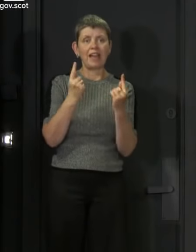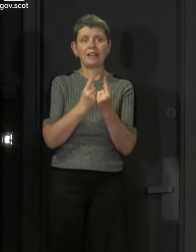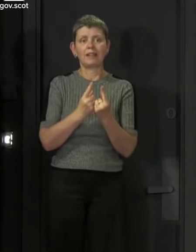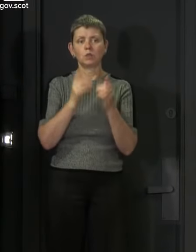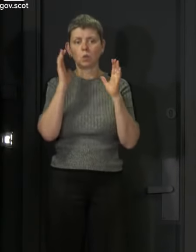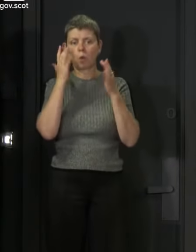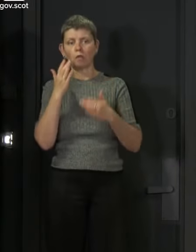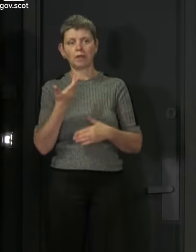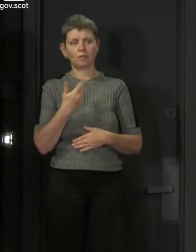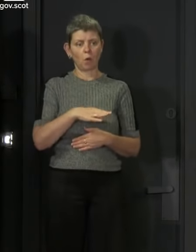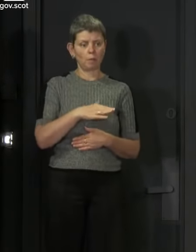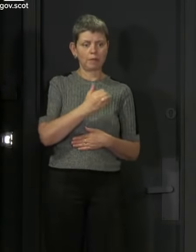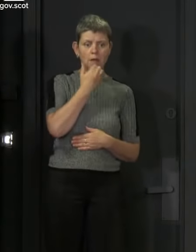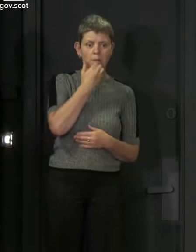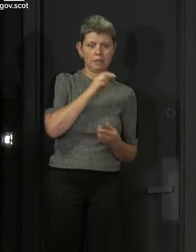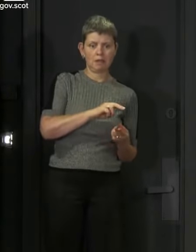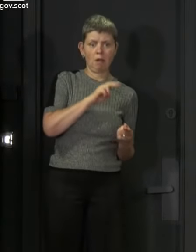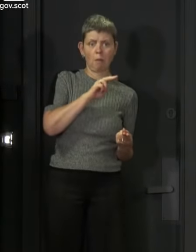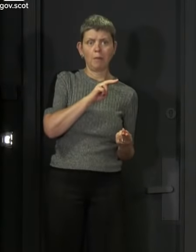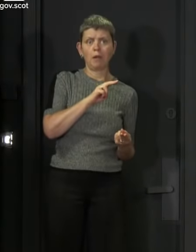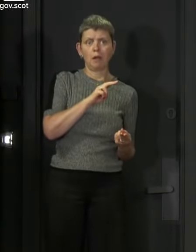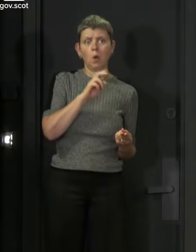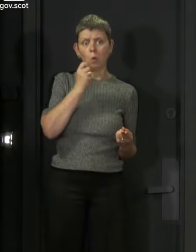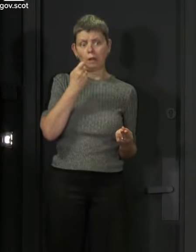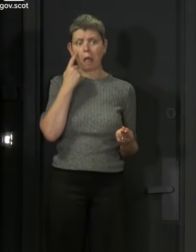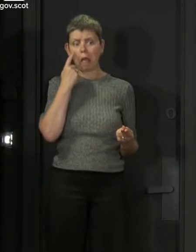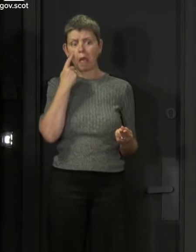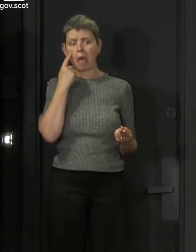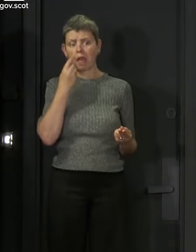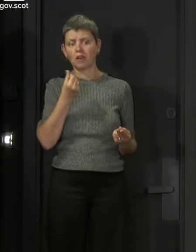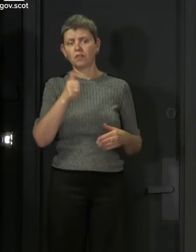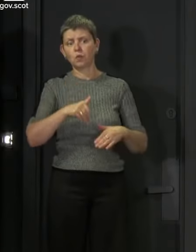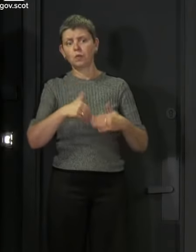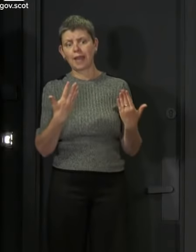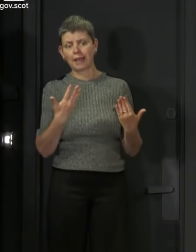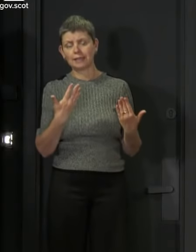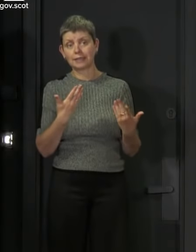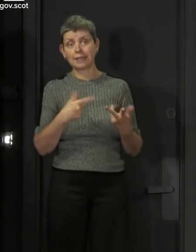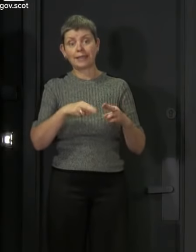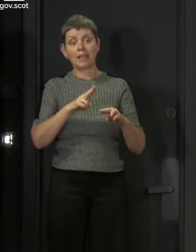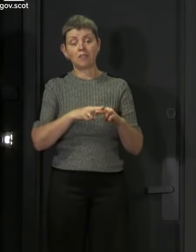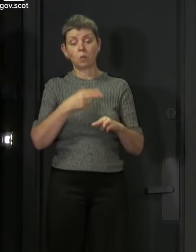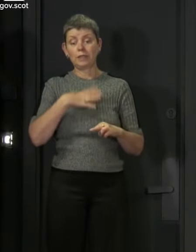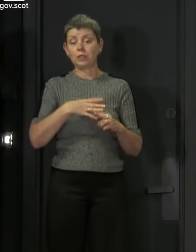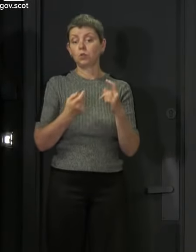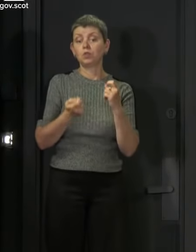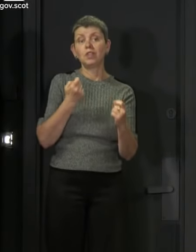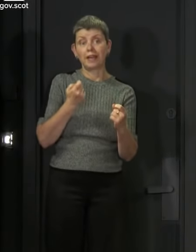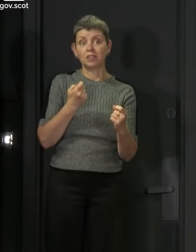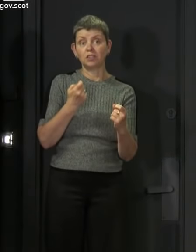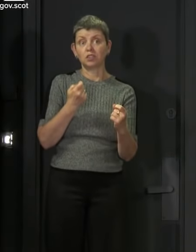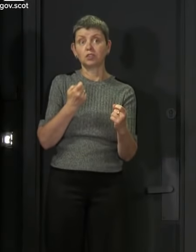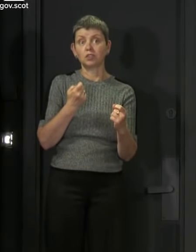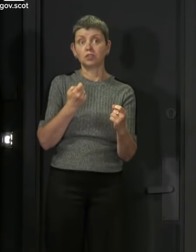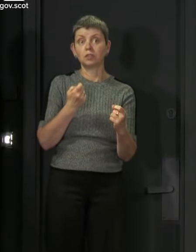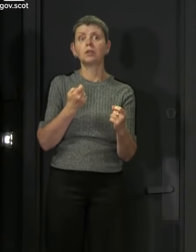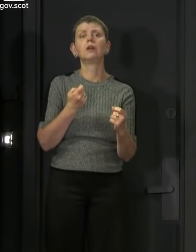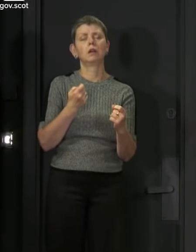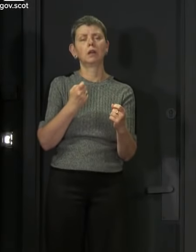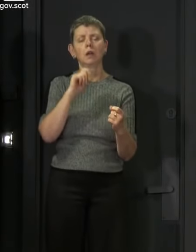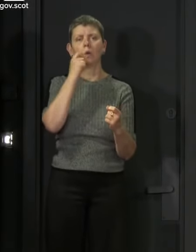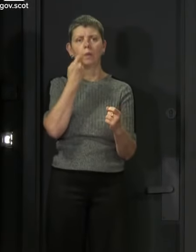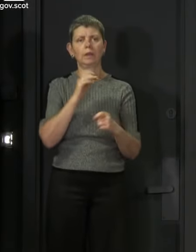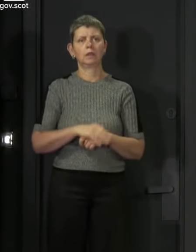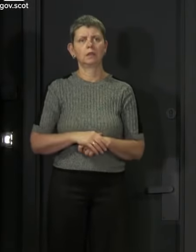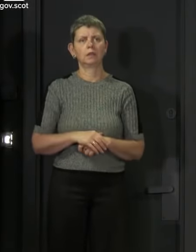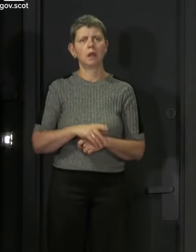in these cases, that will become obvious in the next few days. And we will set out then if there is anything we think we need to do. But all of us have a part to play